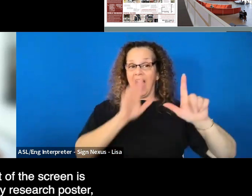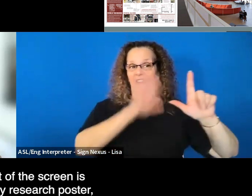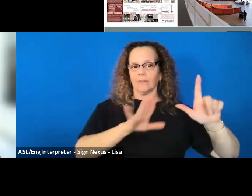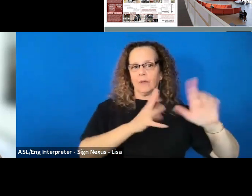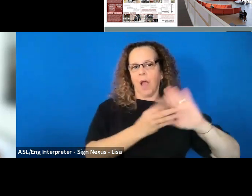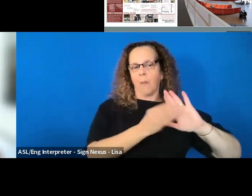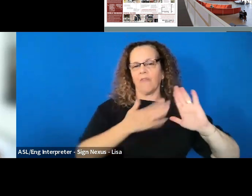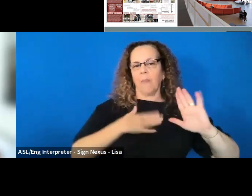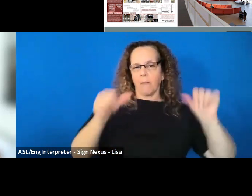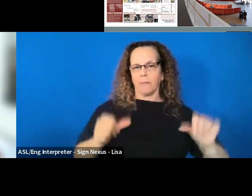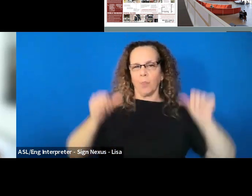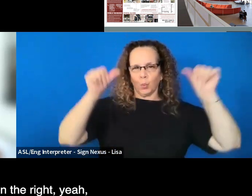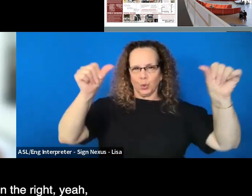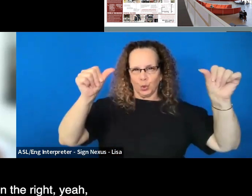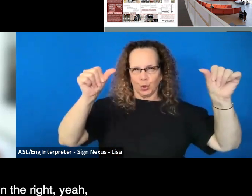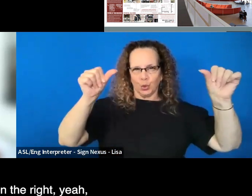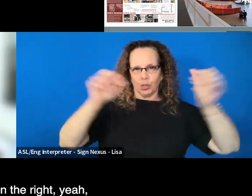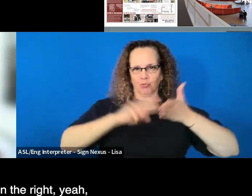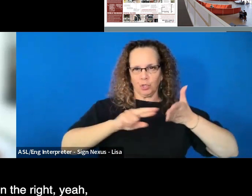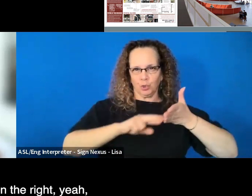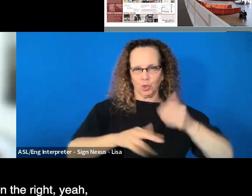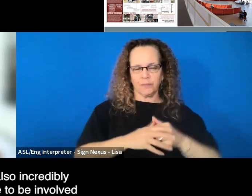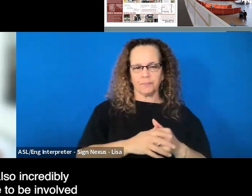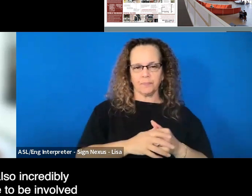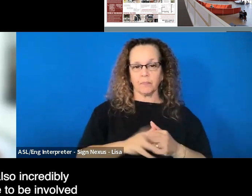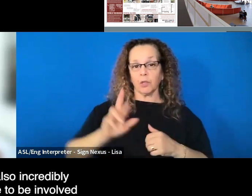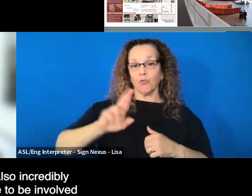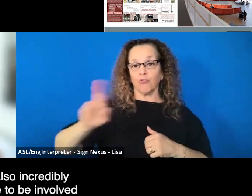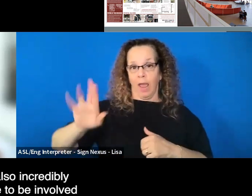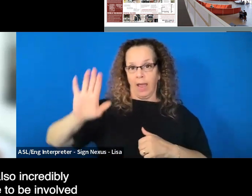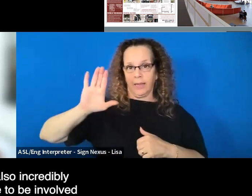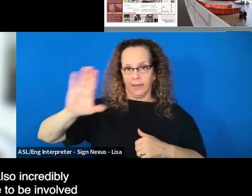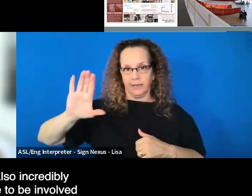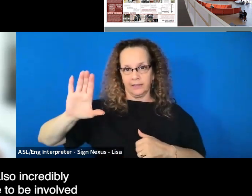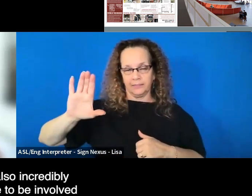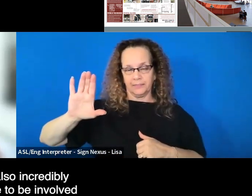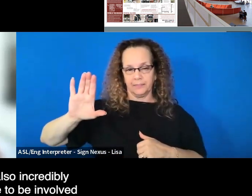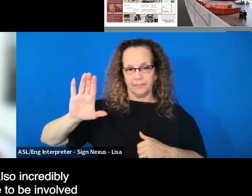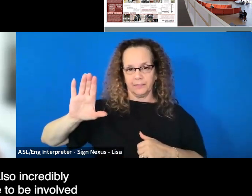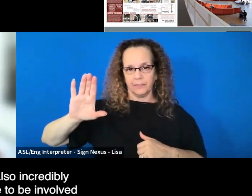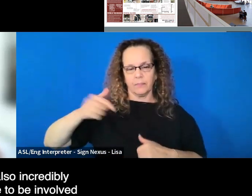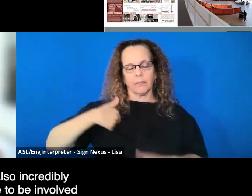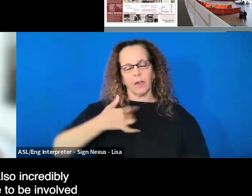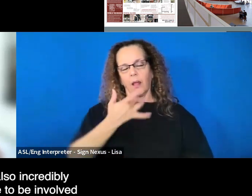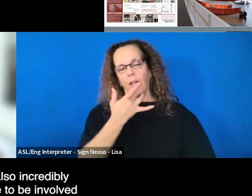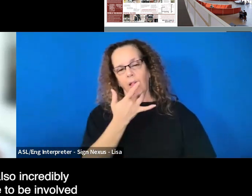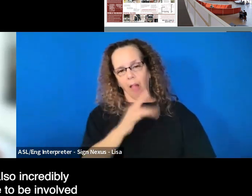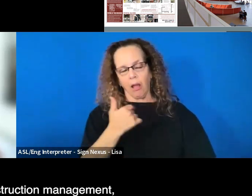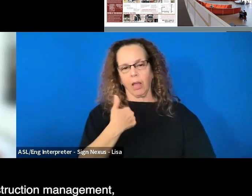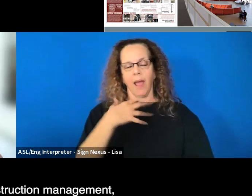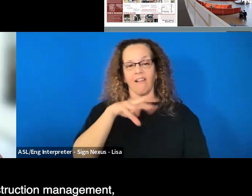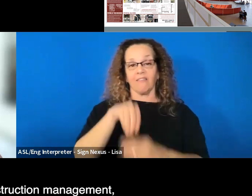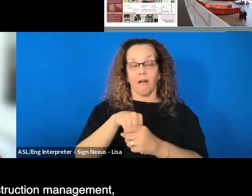poster. And then on the right, I was also incredibly fortunate to be involved